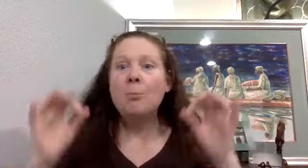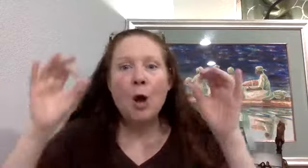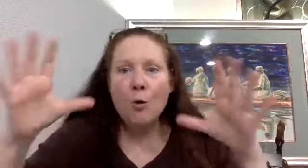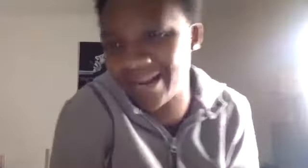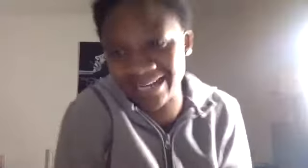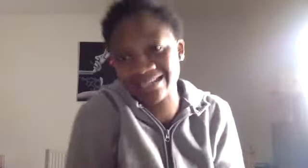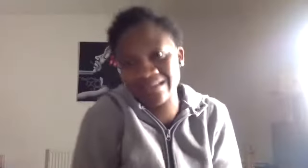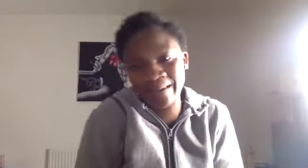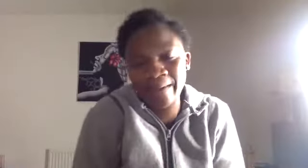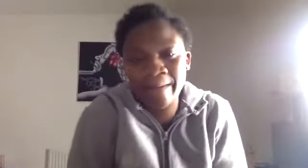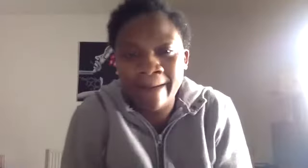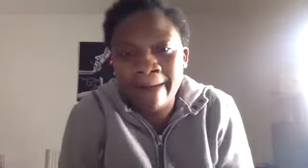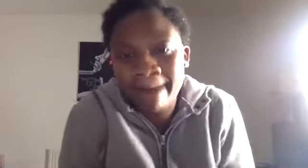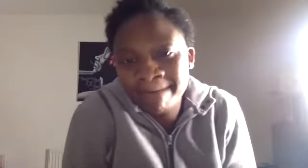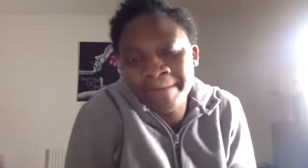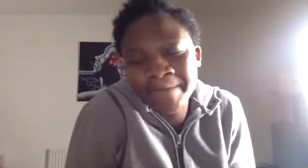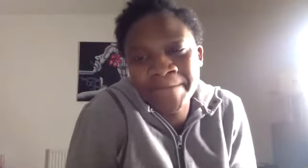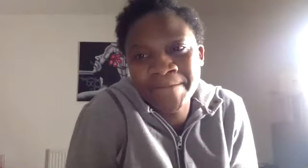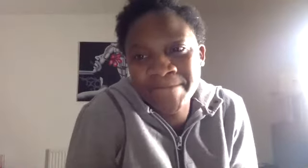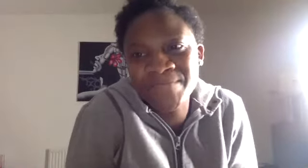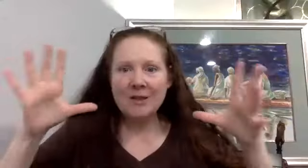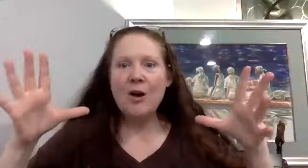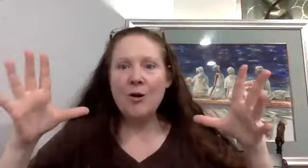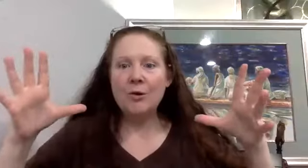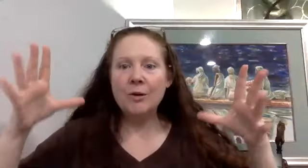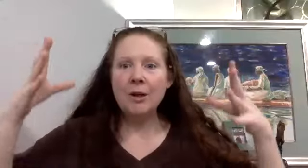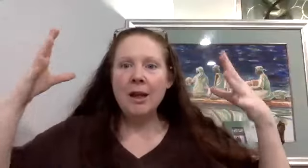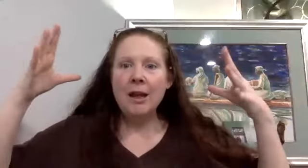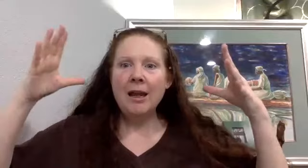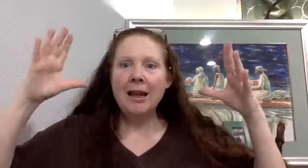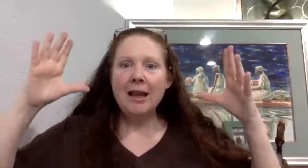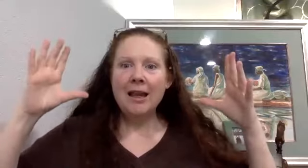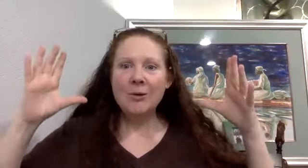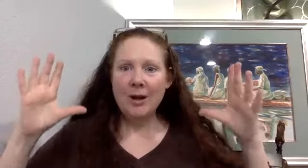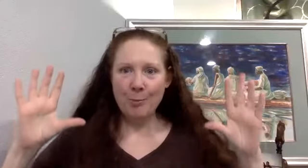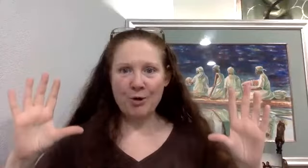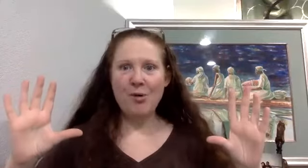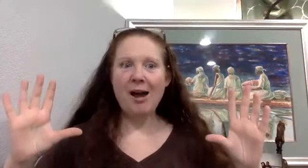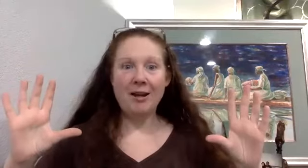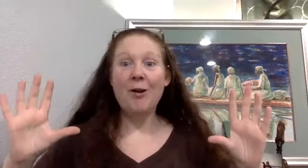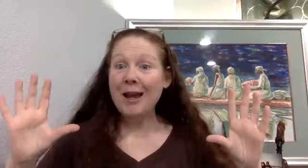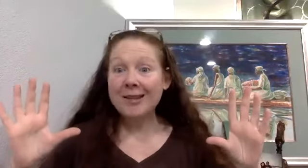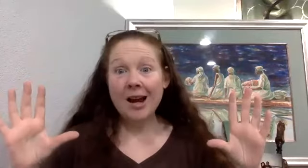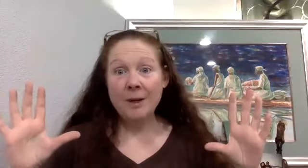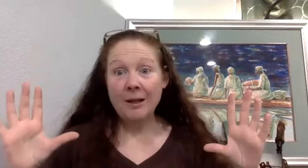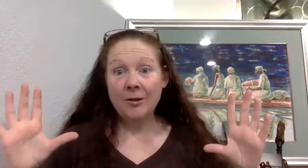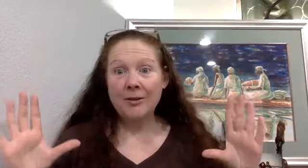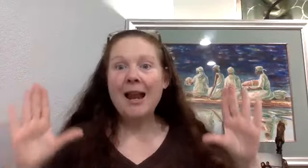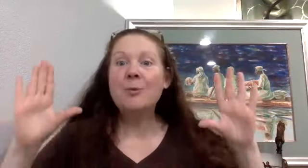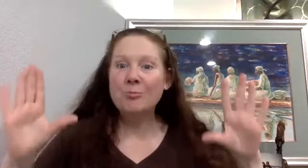don't limit it. But get into that because that zone is what helps your body go, okay, it's time to heal. That helps your